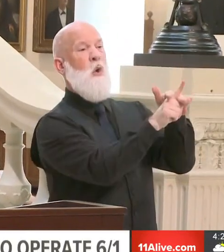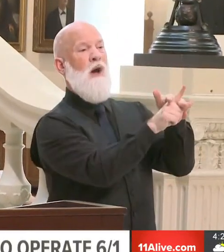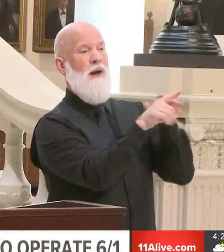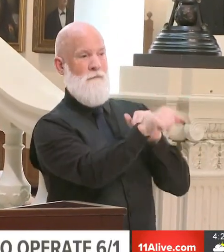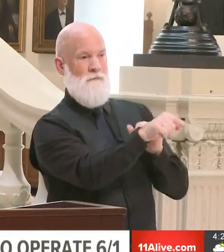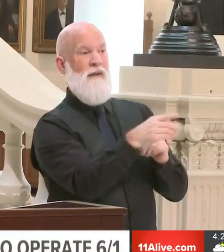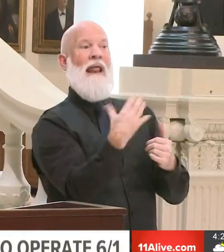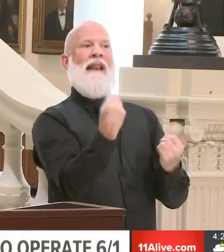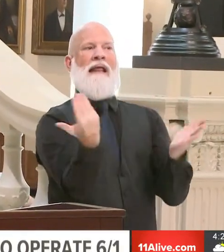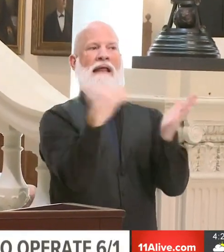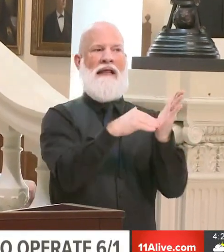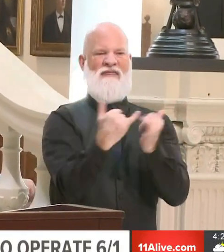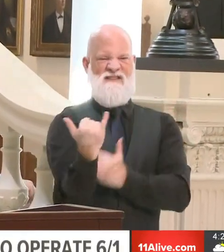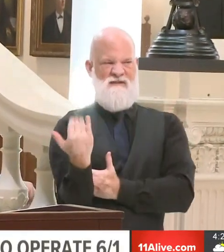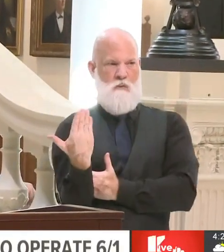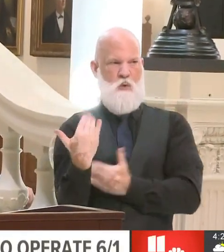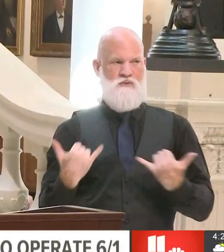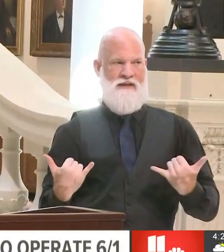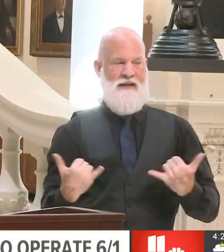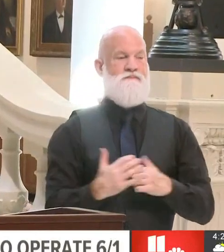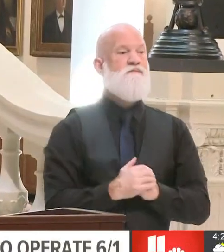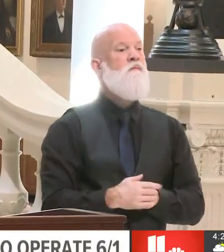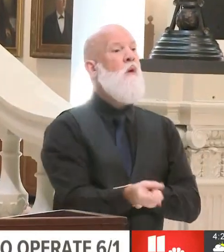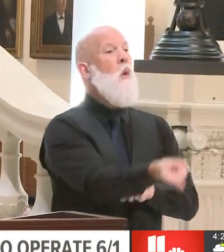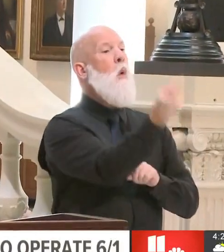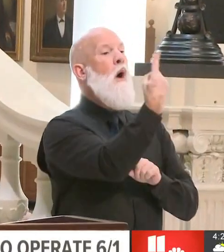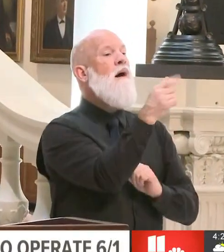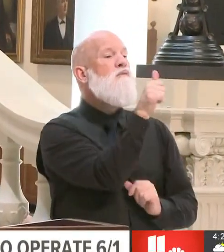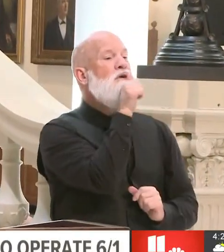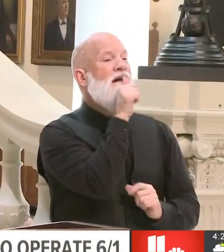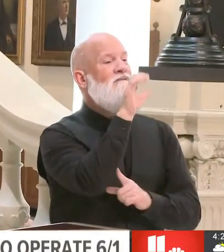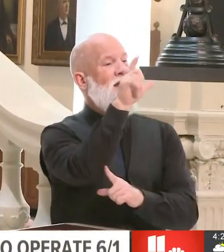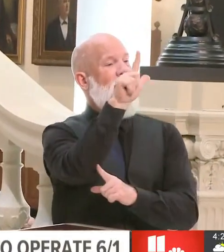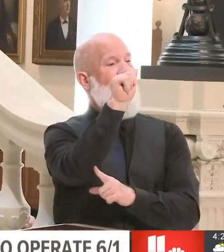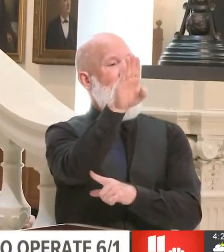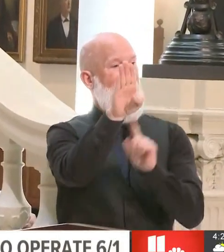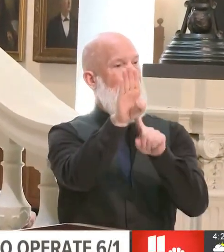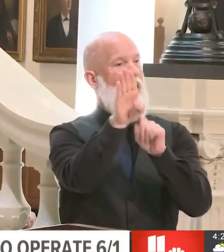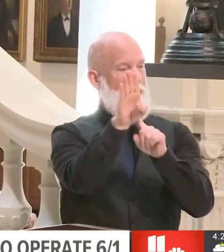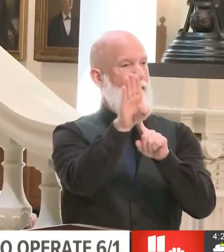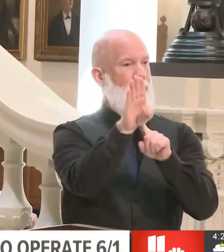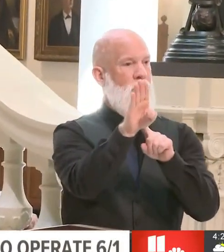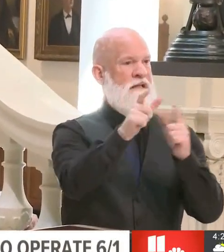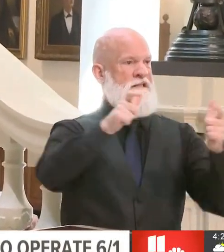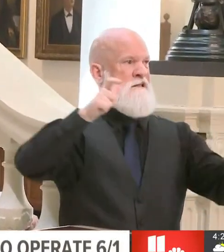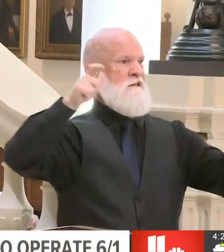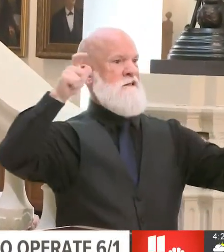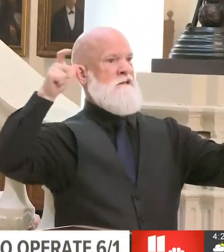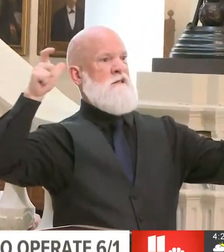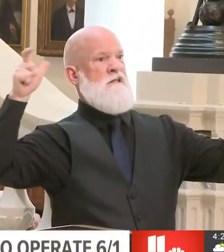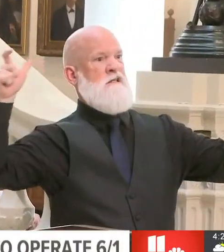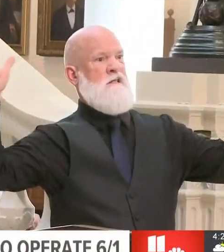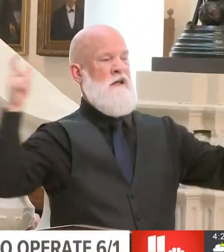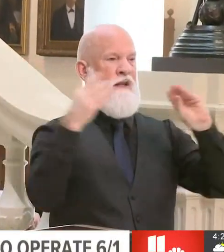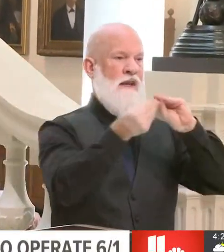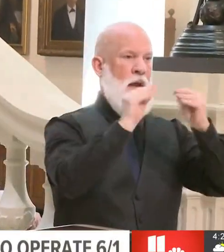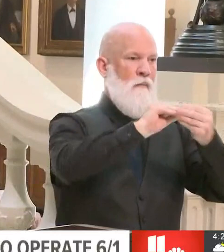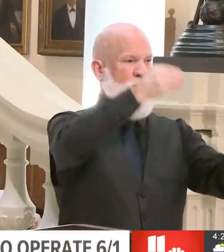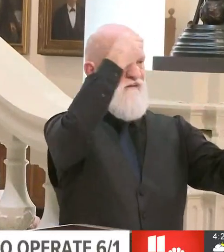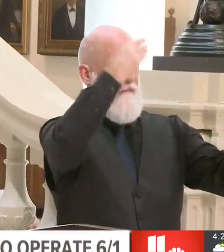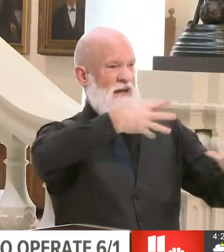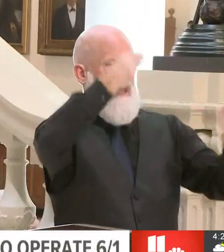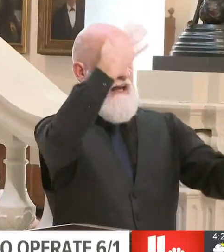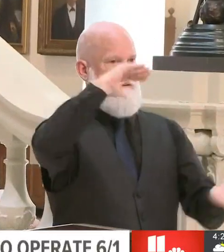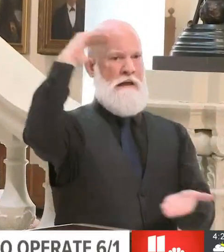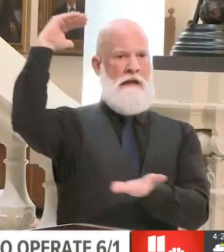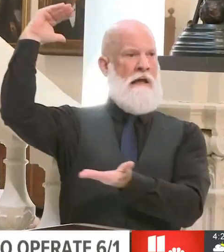had a large dump of test results from a private sector vendor over the weekend. They had a big backlog